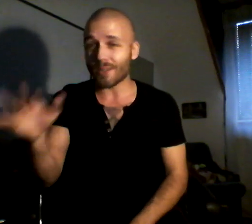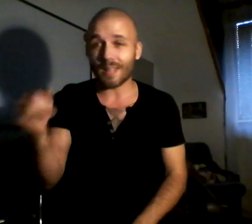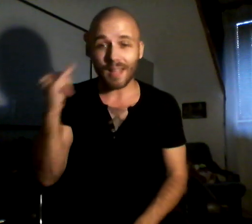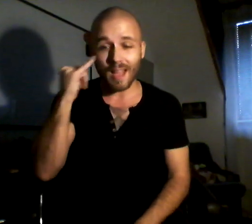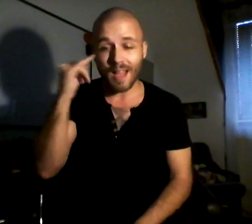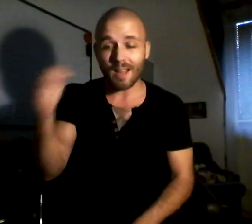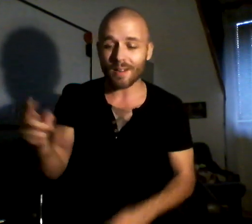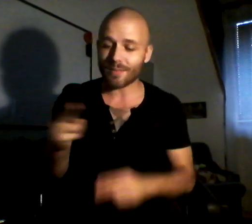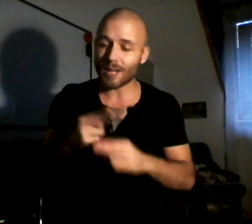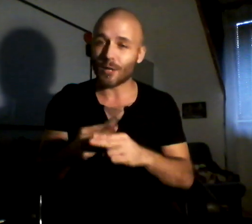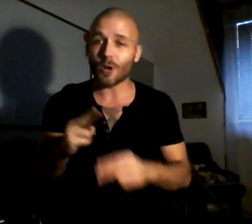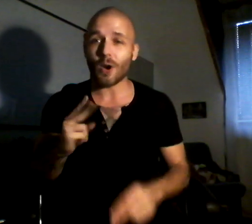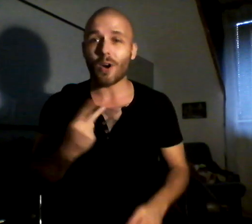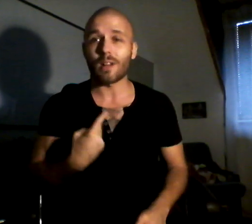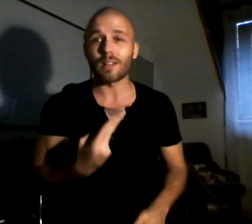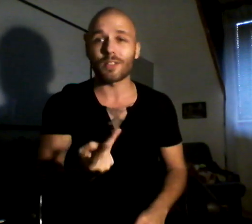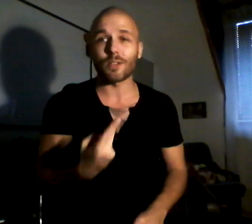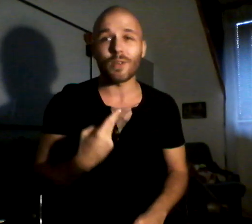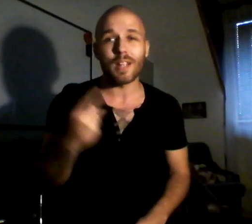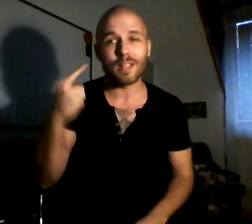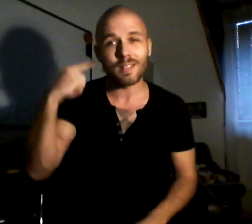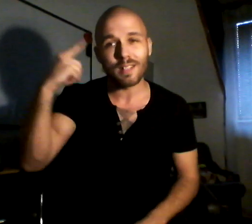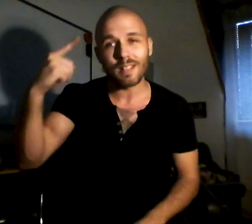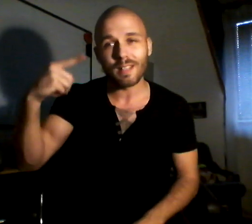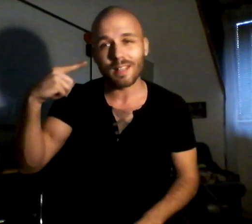don't care if they come so crazy.